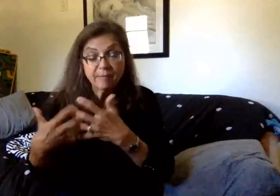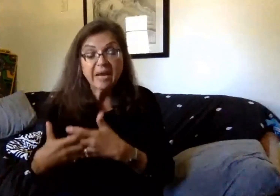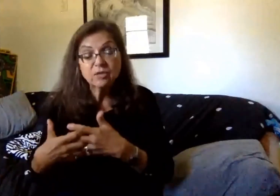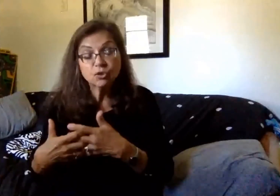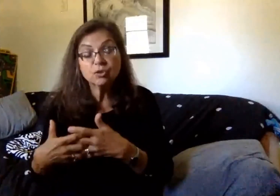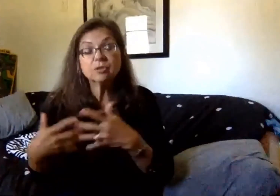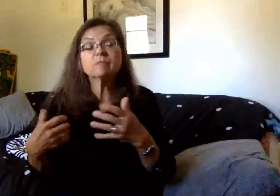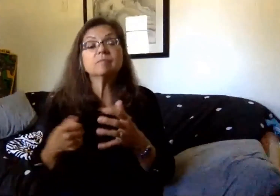well.